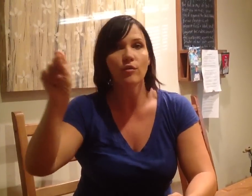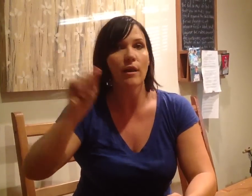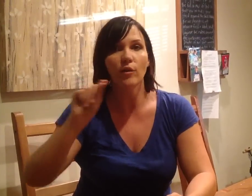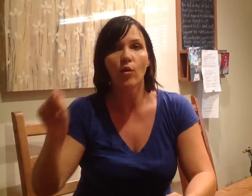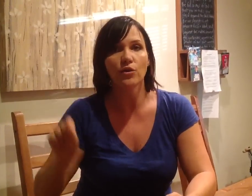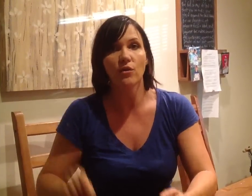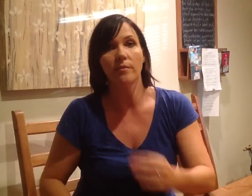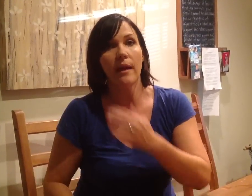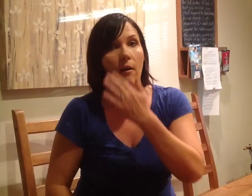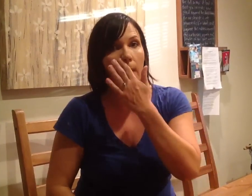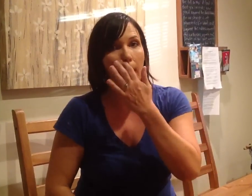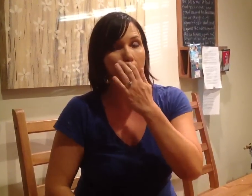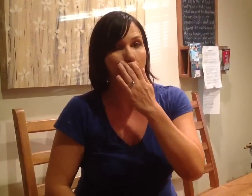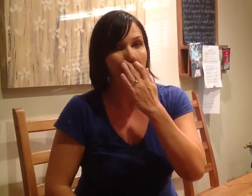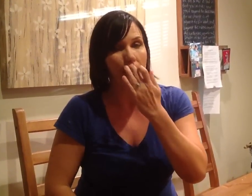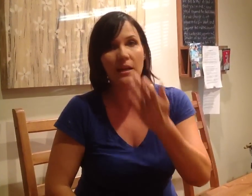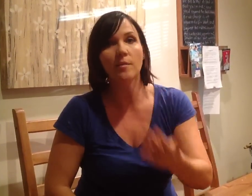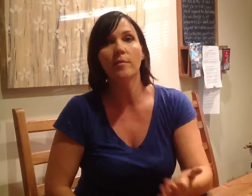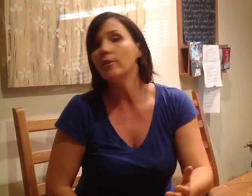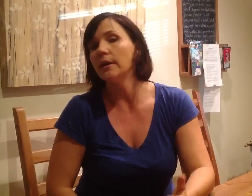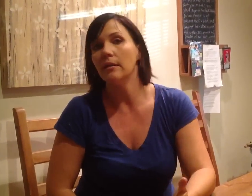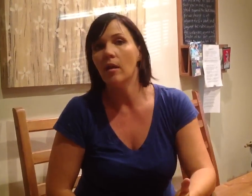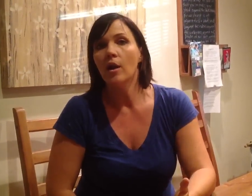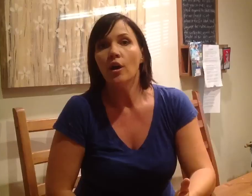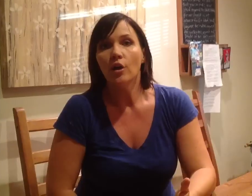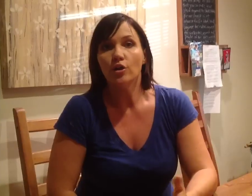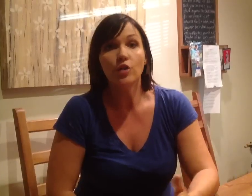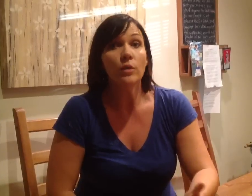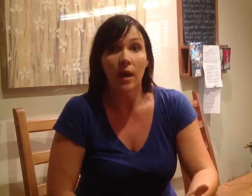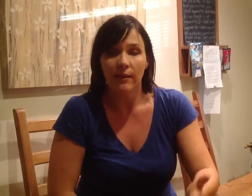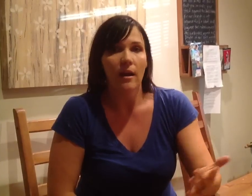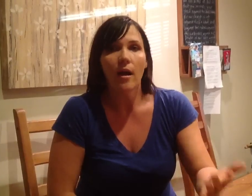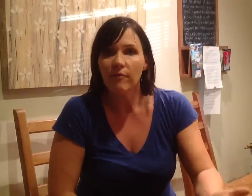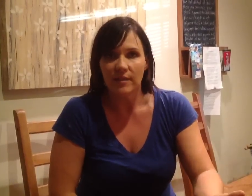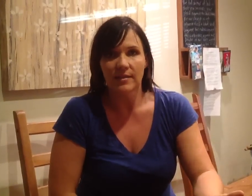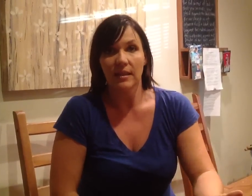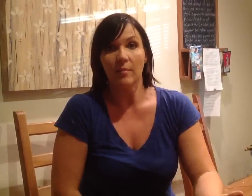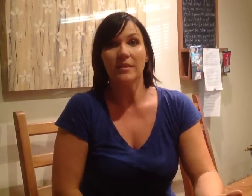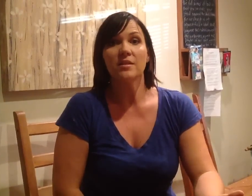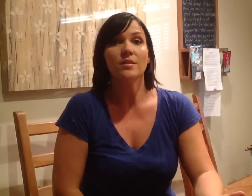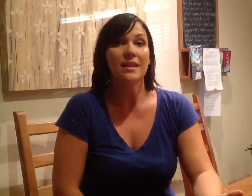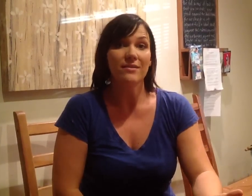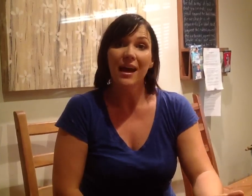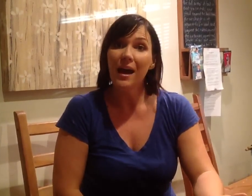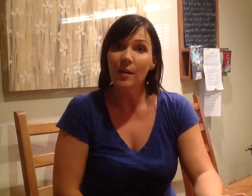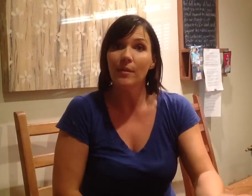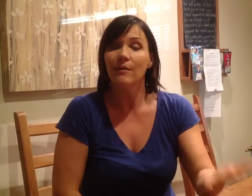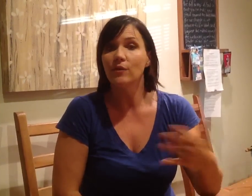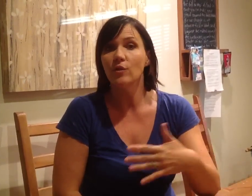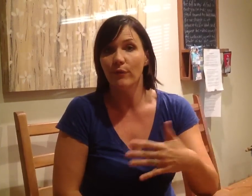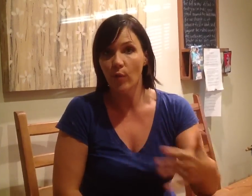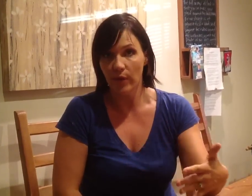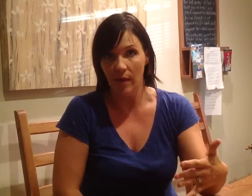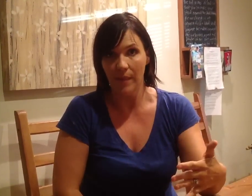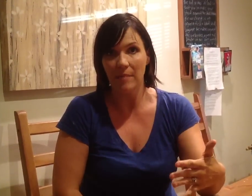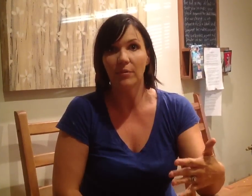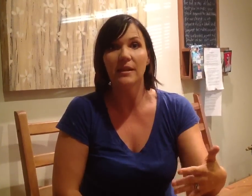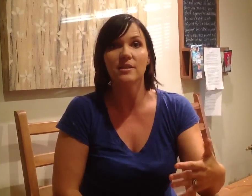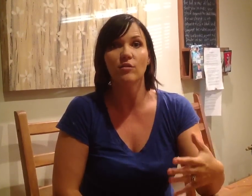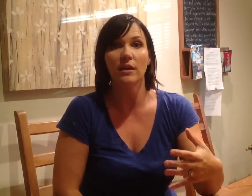throughout the whole script. Now, our tech people can do a lot of that, obviously, but this will save time if you do it for them. And plus, you can